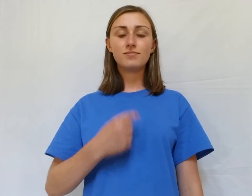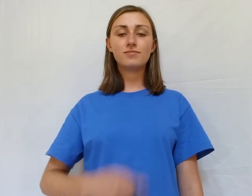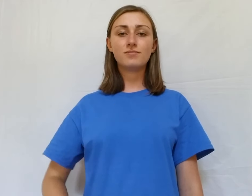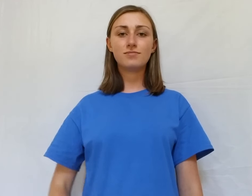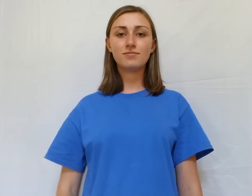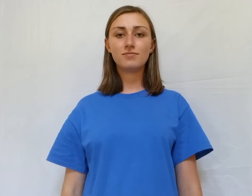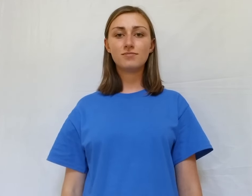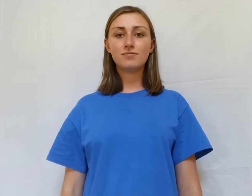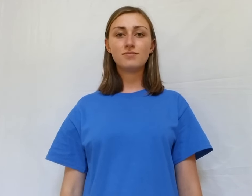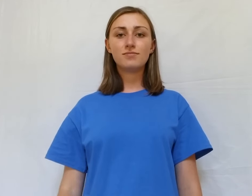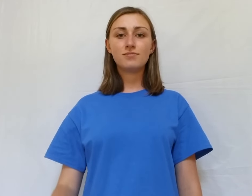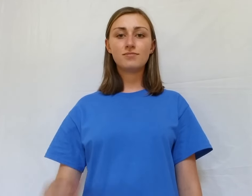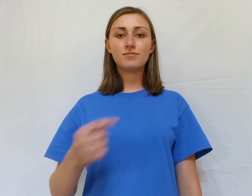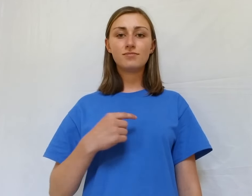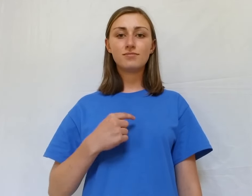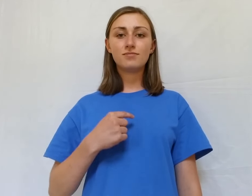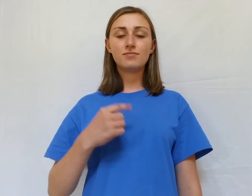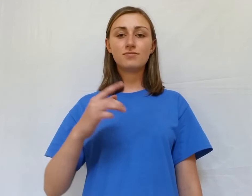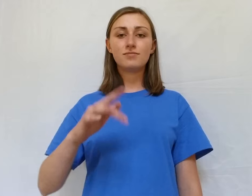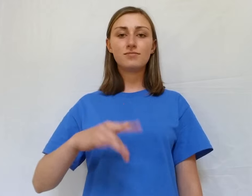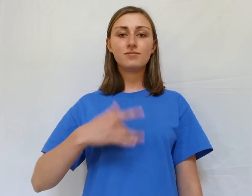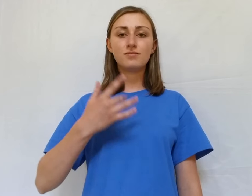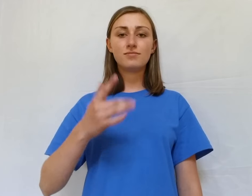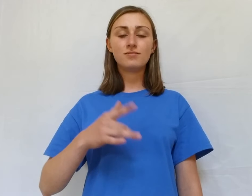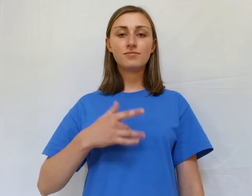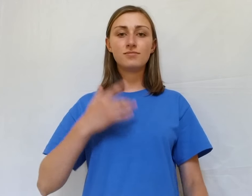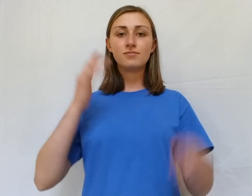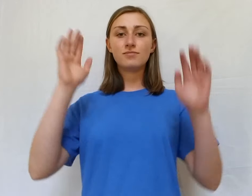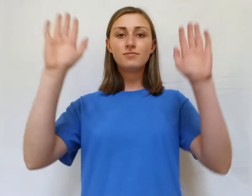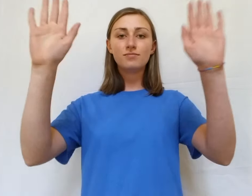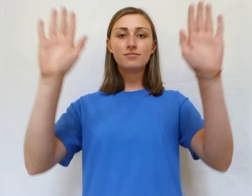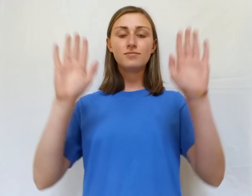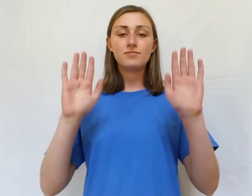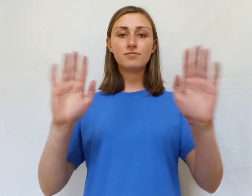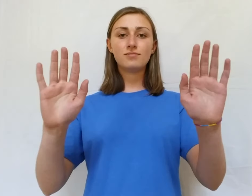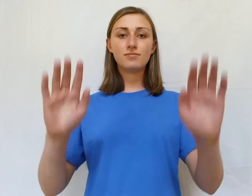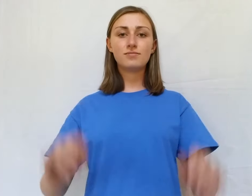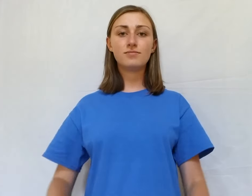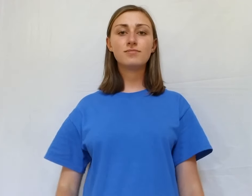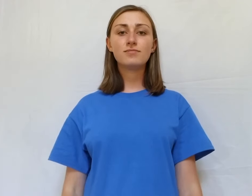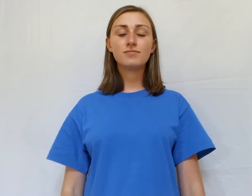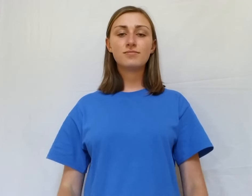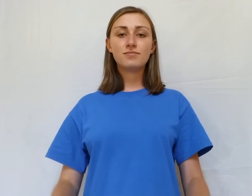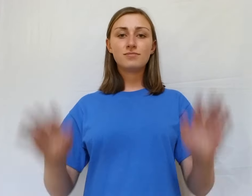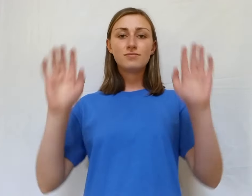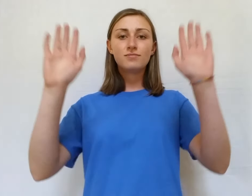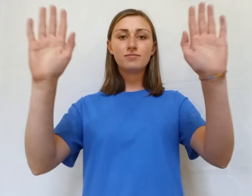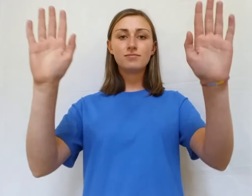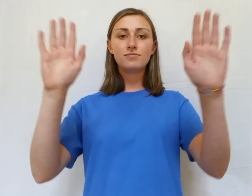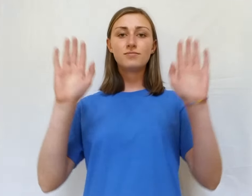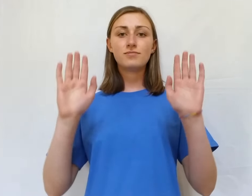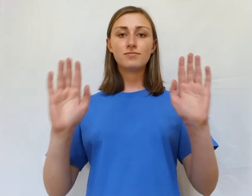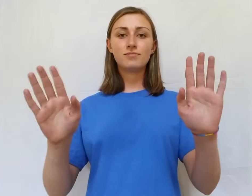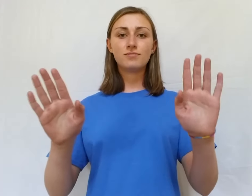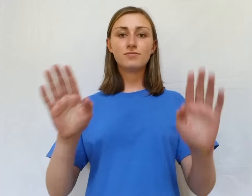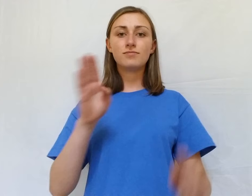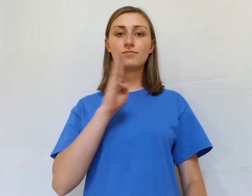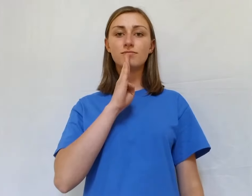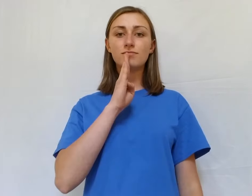I Feel Wonderful As wonderful Can